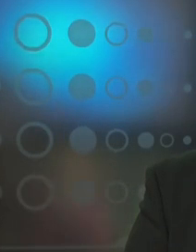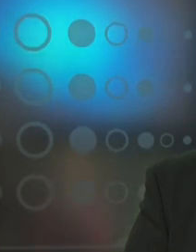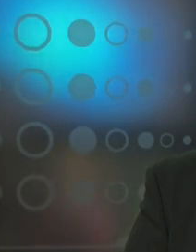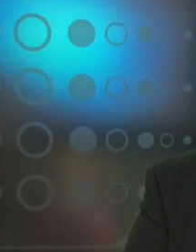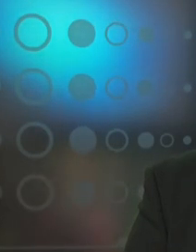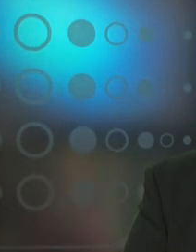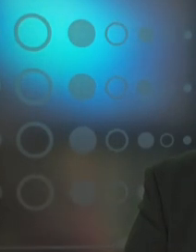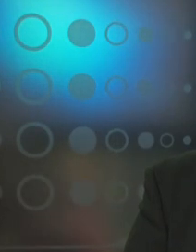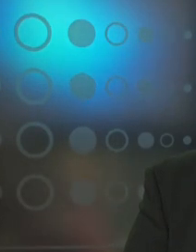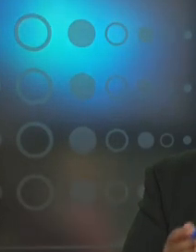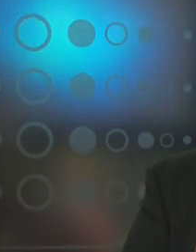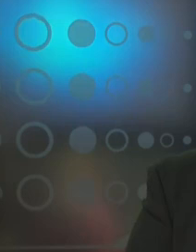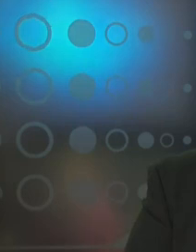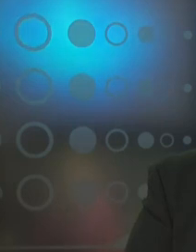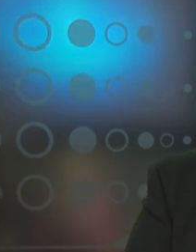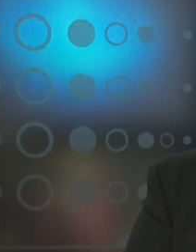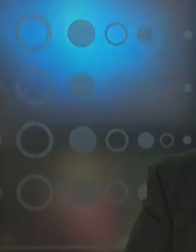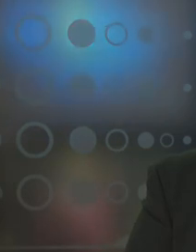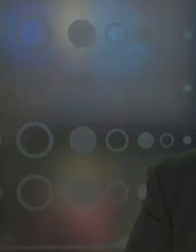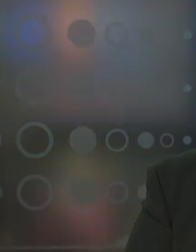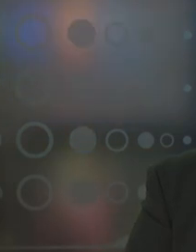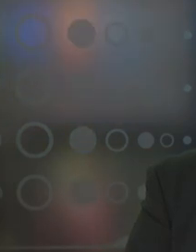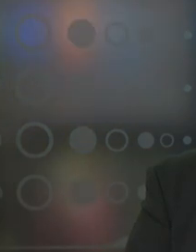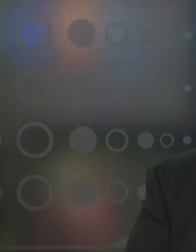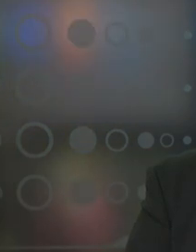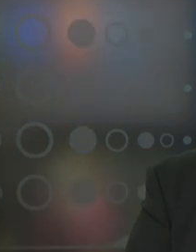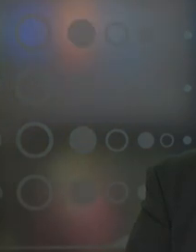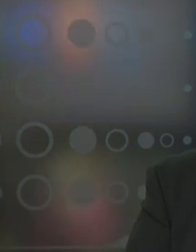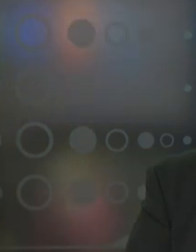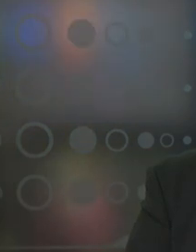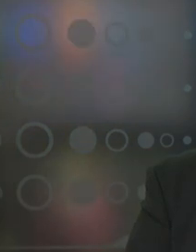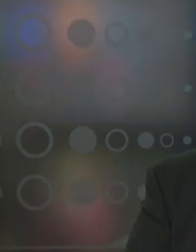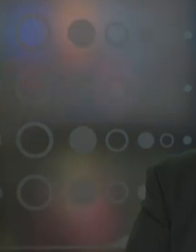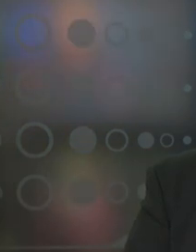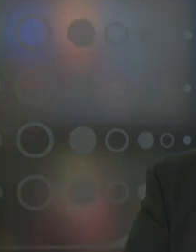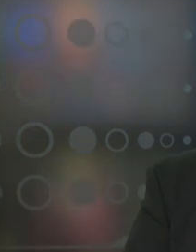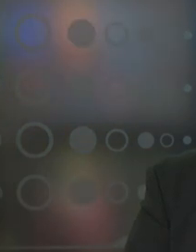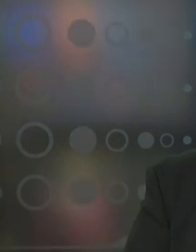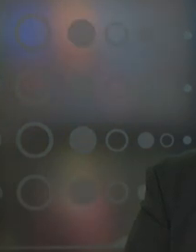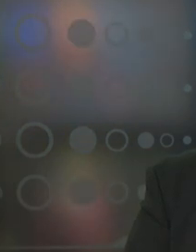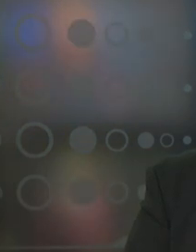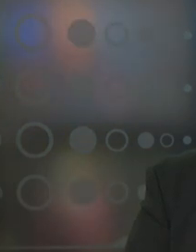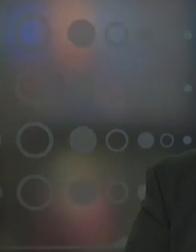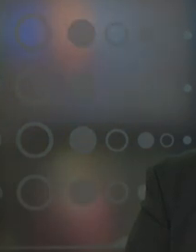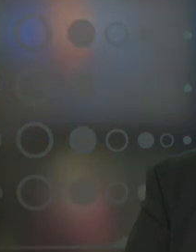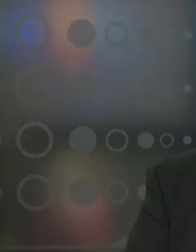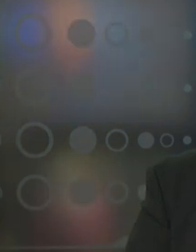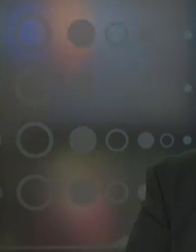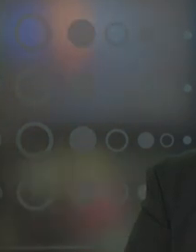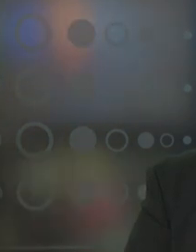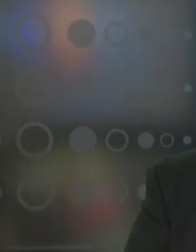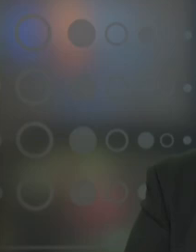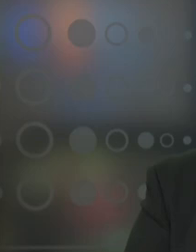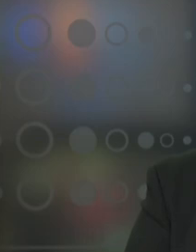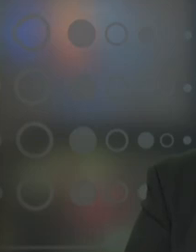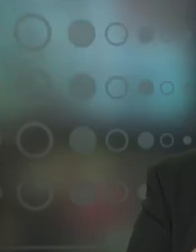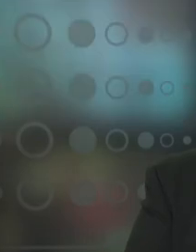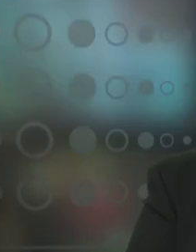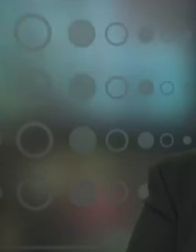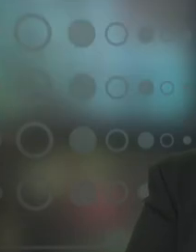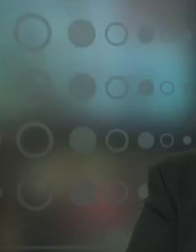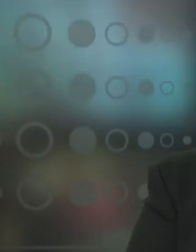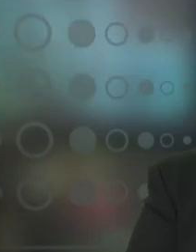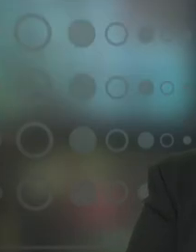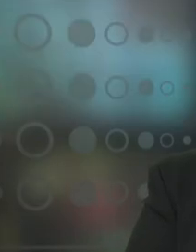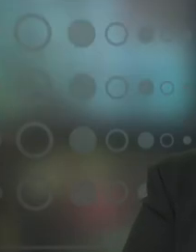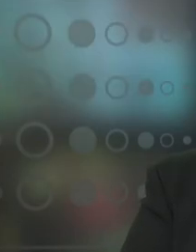been doing over the past couple of days. She also mentioned several places where you can get sandbags, but we have that information on our website at brprout.com.